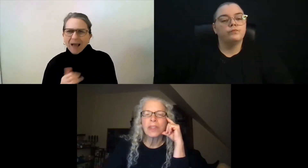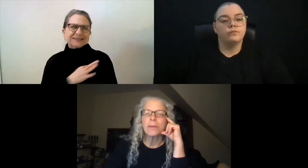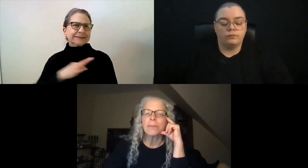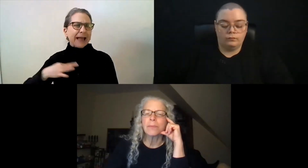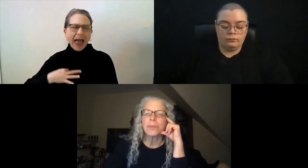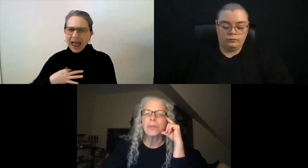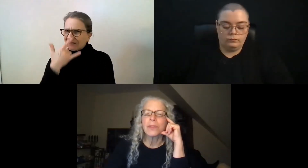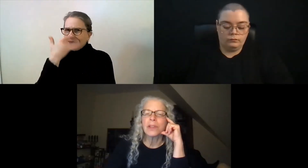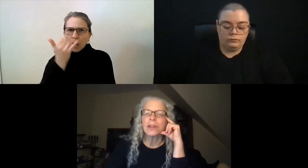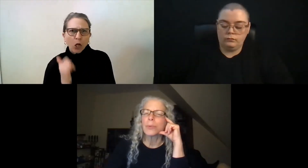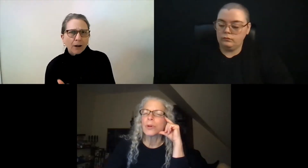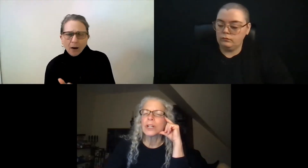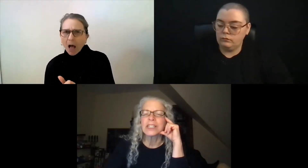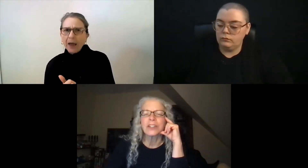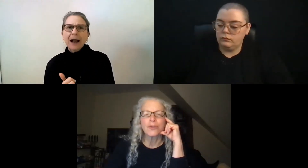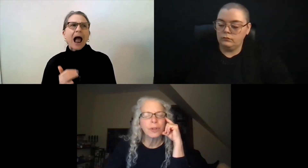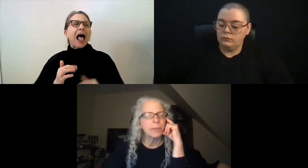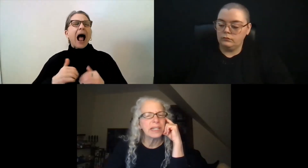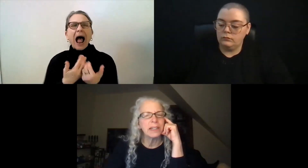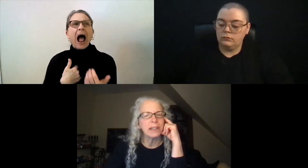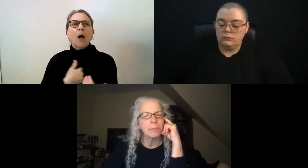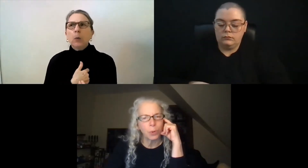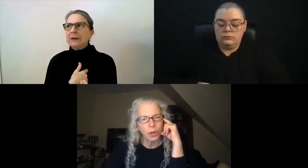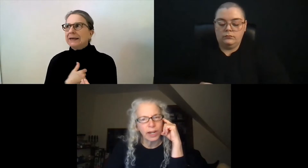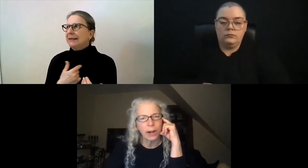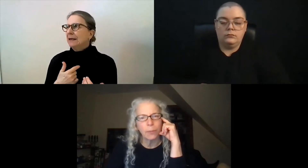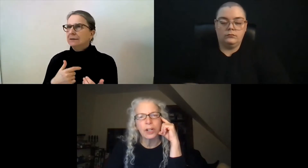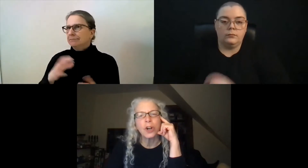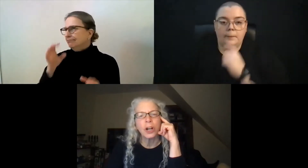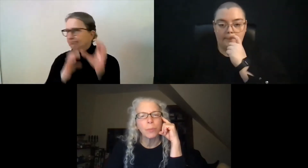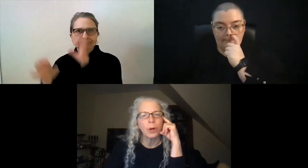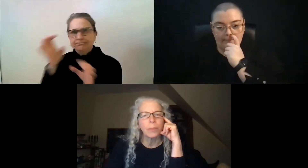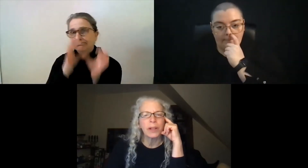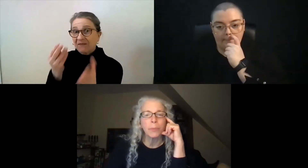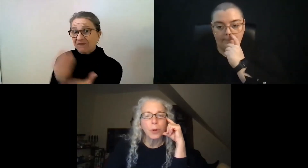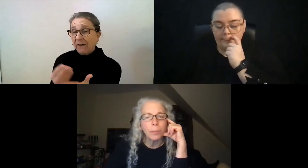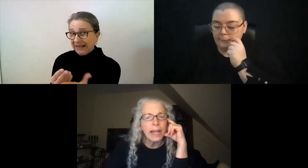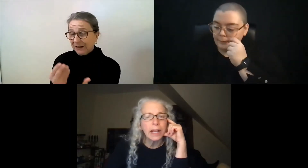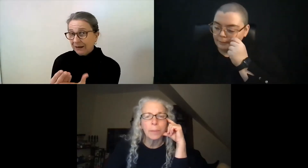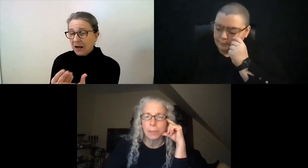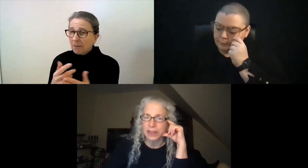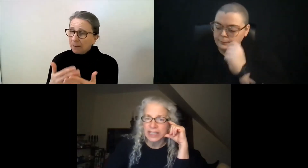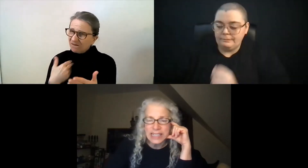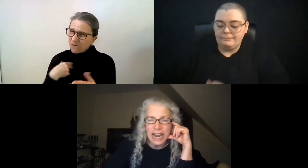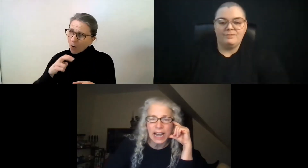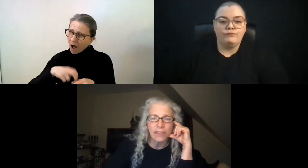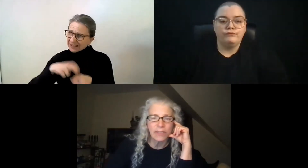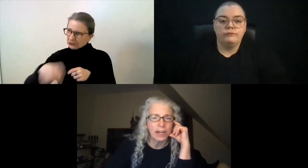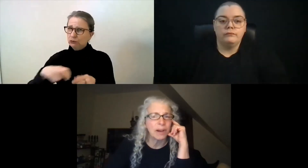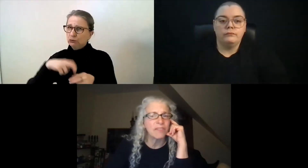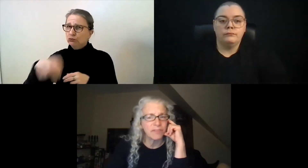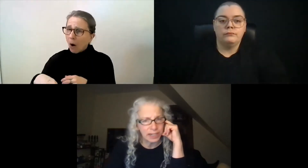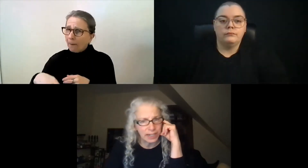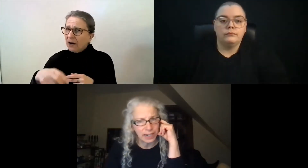the board is extremely important. And I want to talk more about the board makeup and about the staff and about funding.